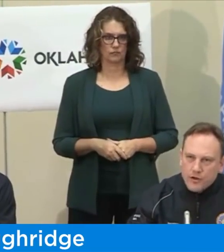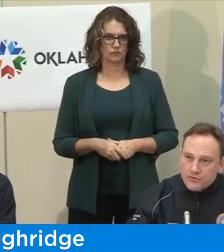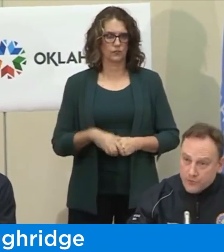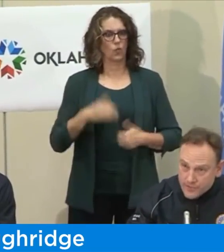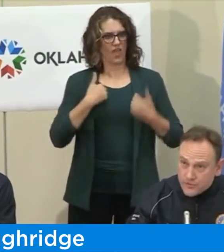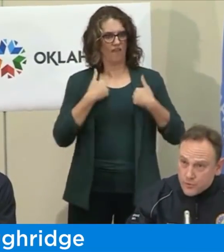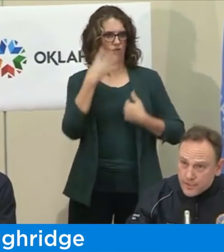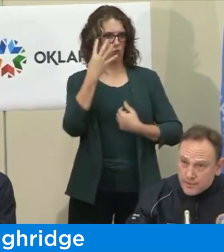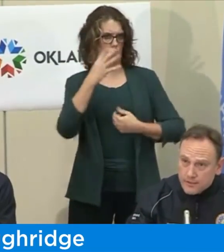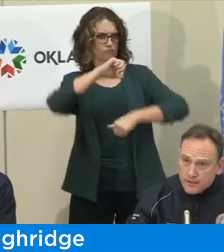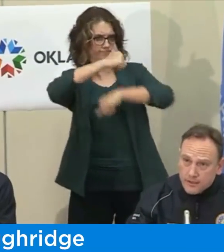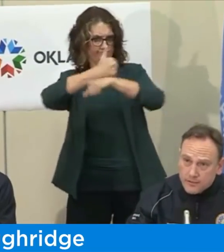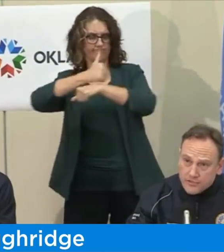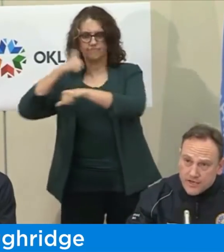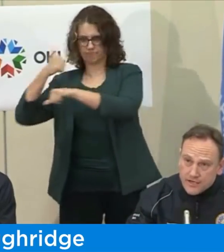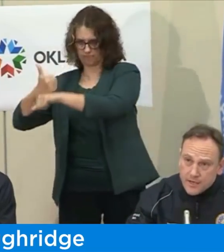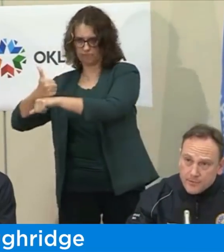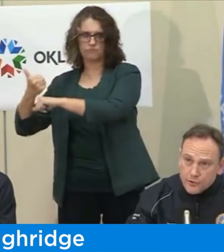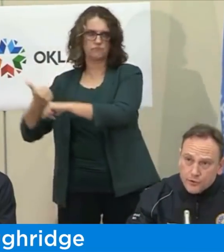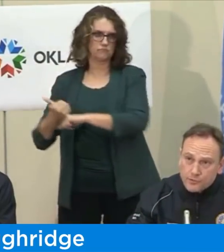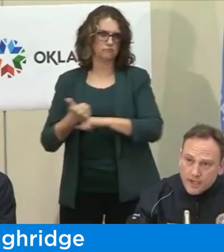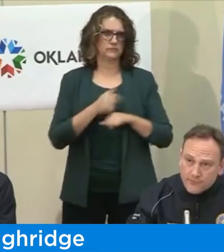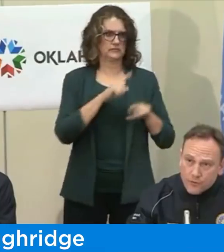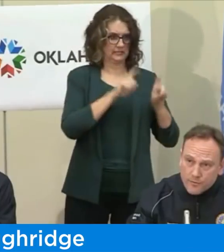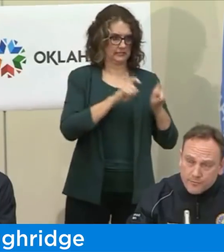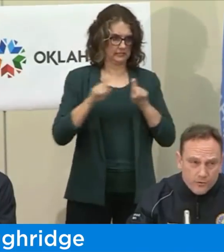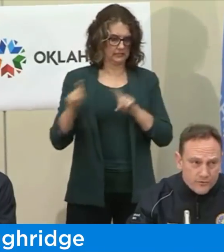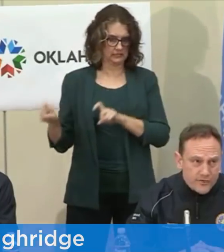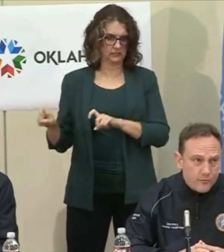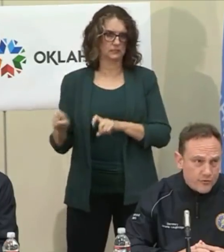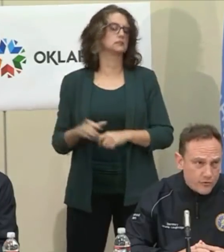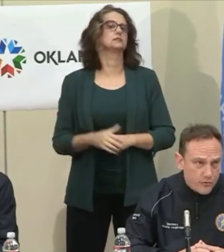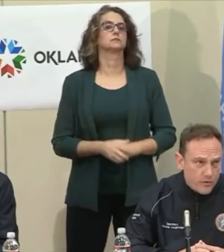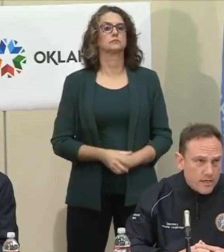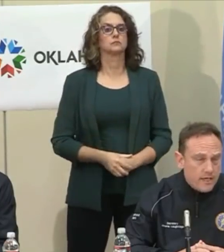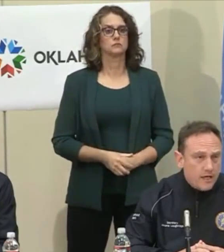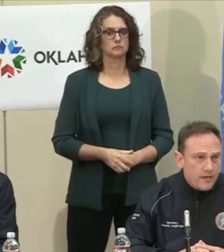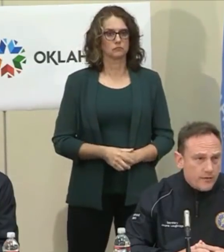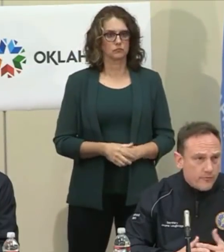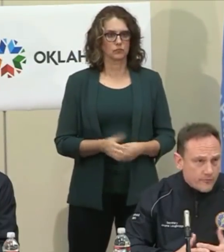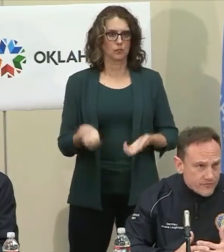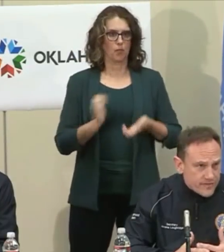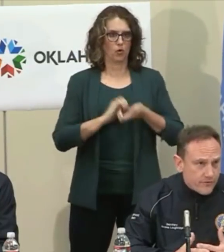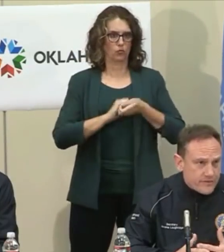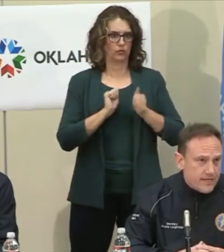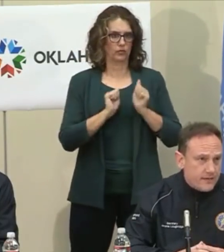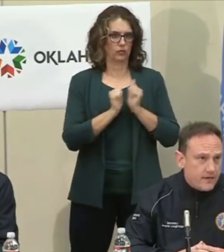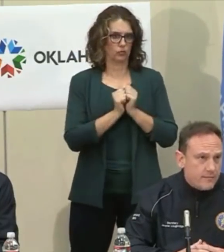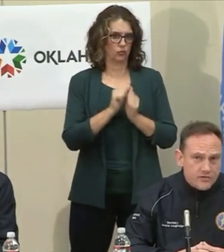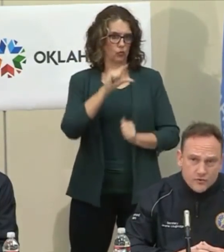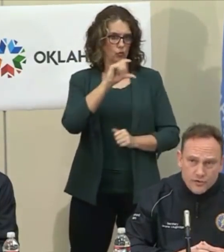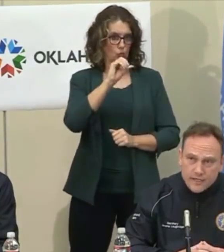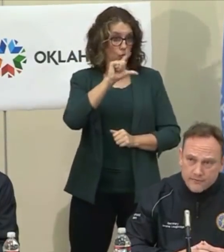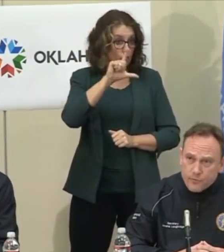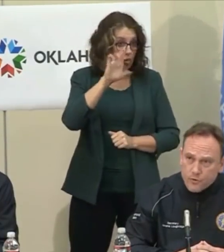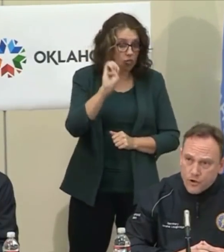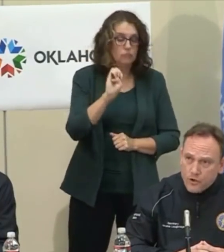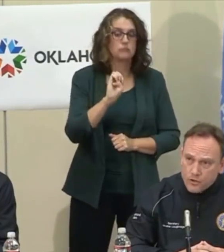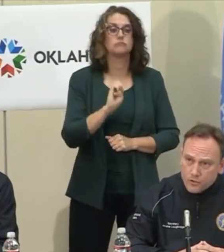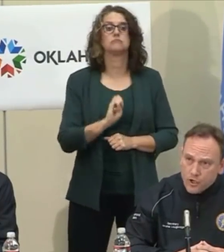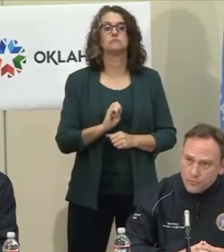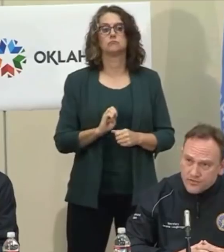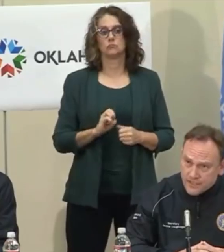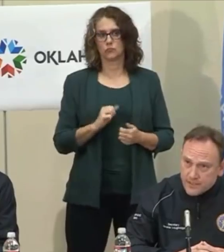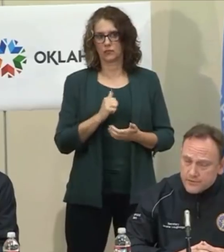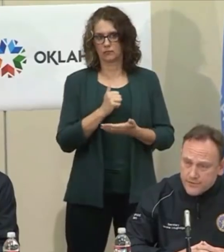we will also this week be standing up a new platform in partnership with Google that will facilitate the screening for